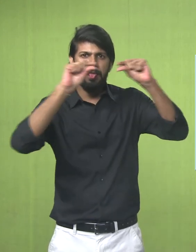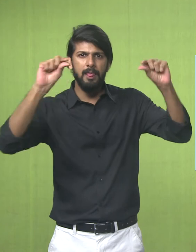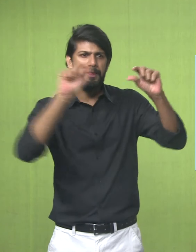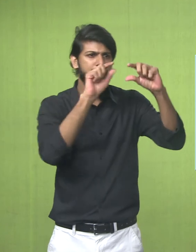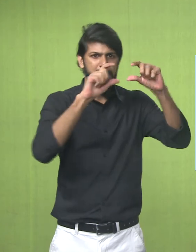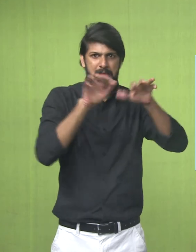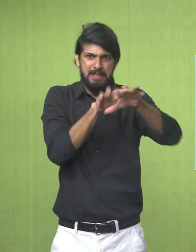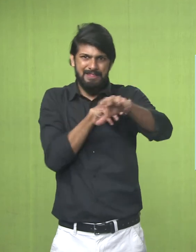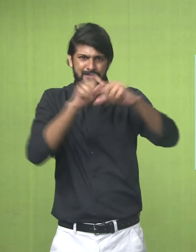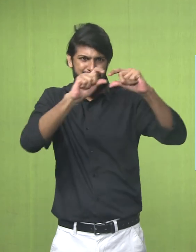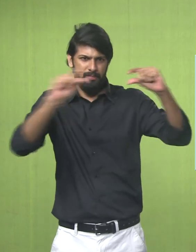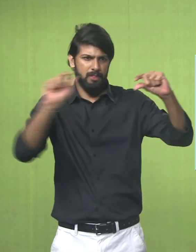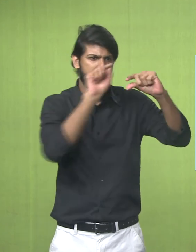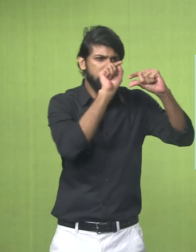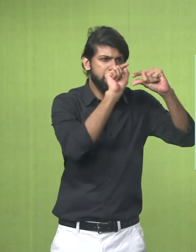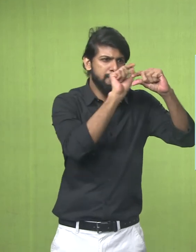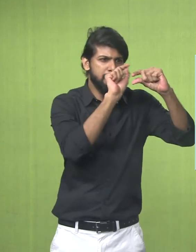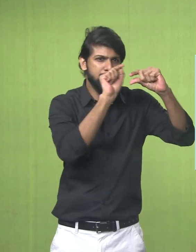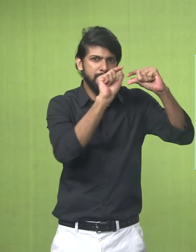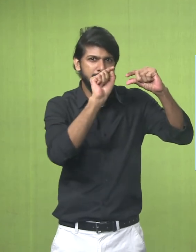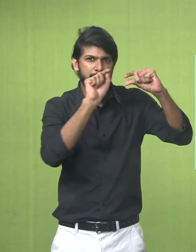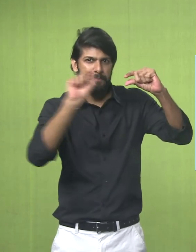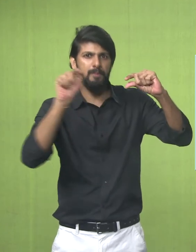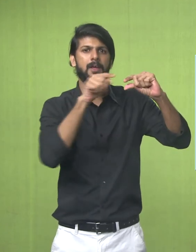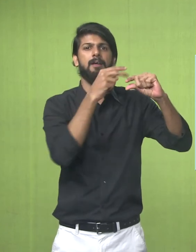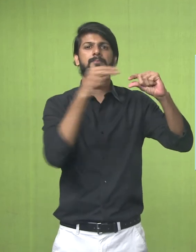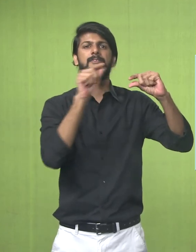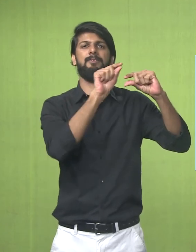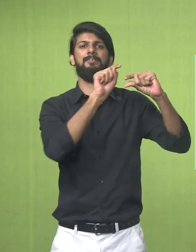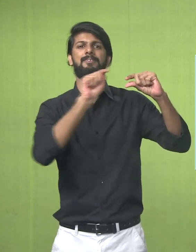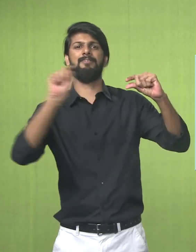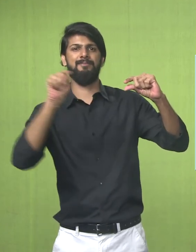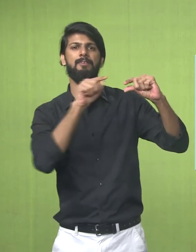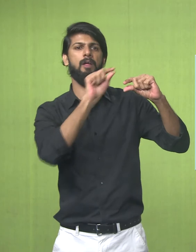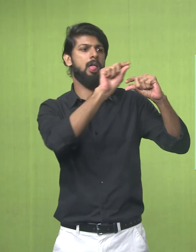Due to the features As you see There are round Dots Right above The tiger